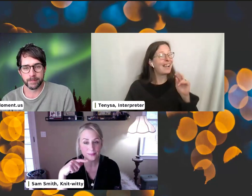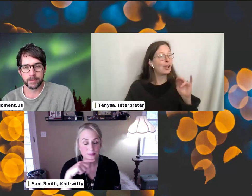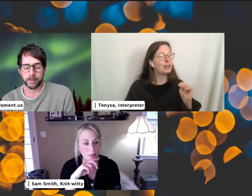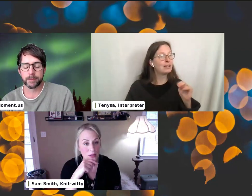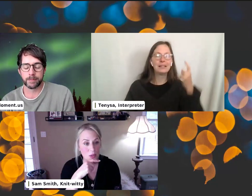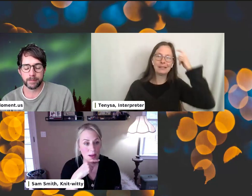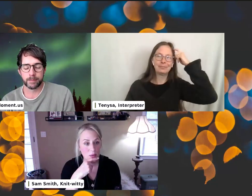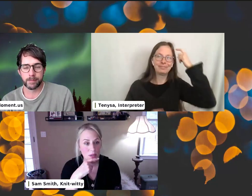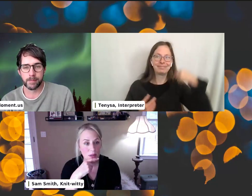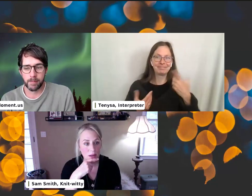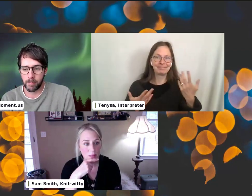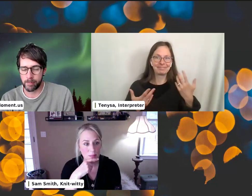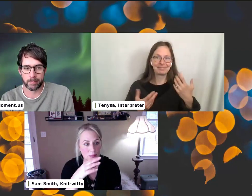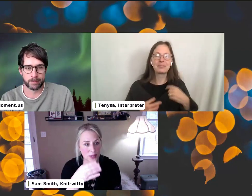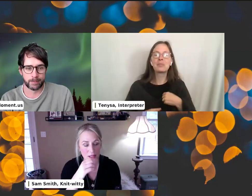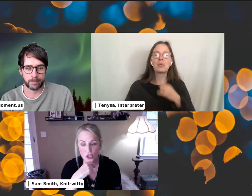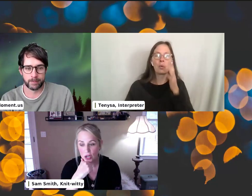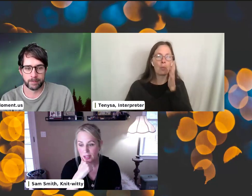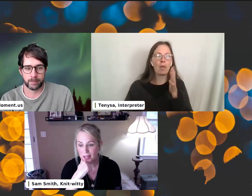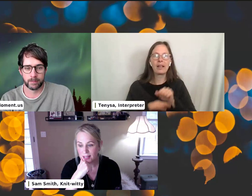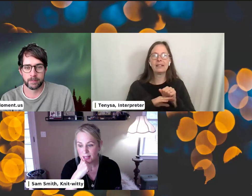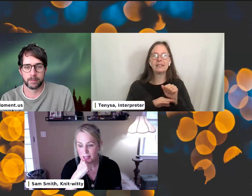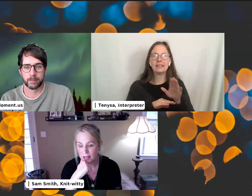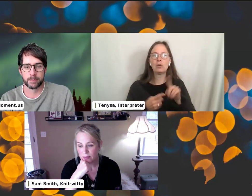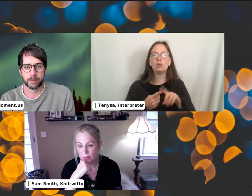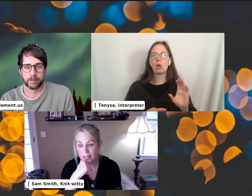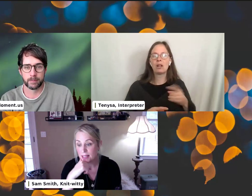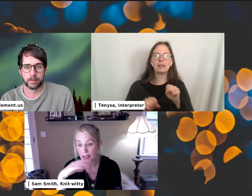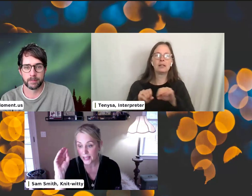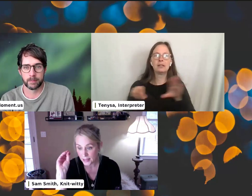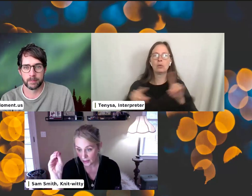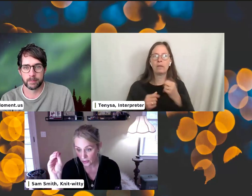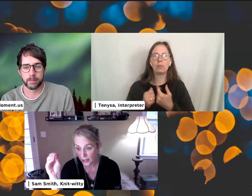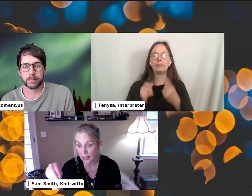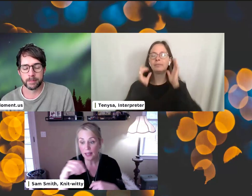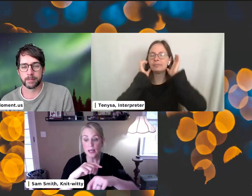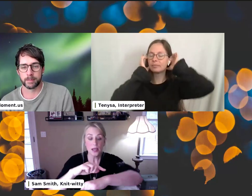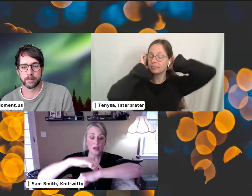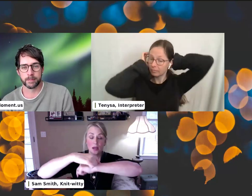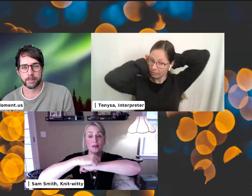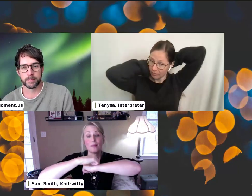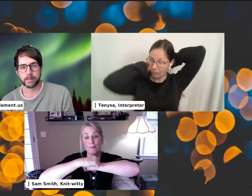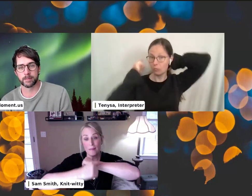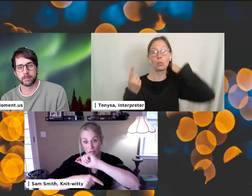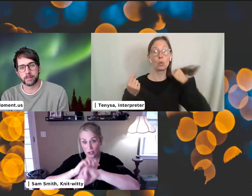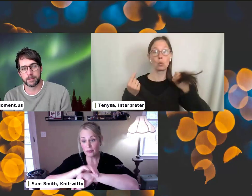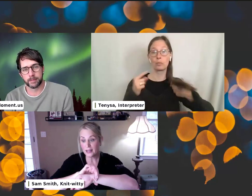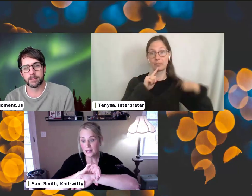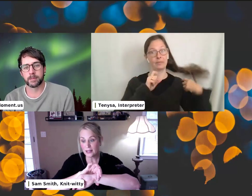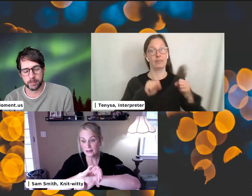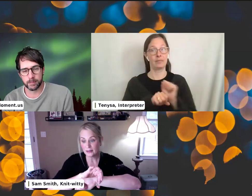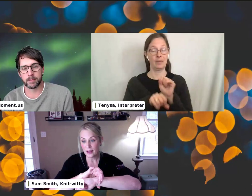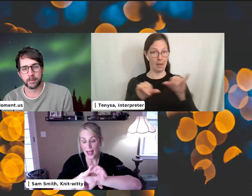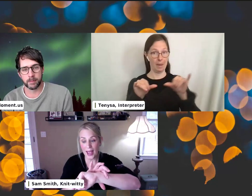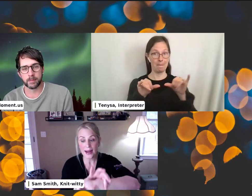my brain. So I will, um, send it to Charlene. He can send it to everyone. It's, it's literally measure your